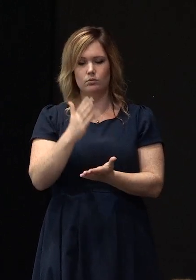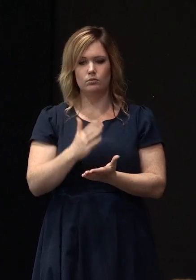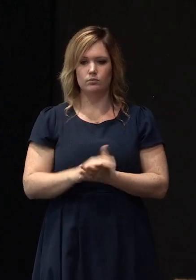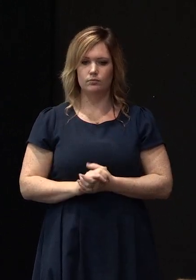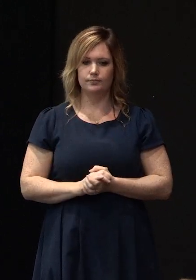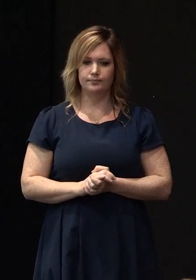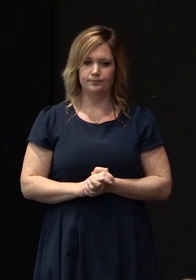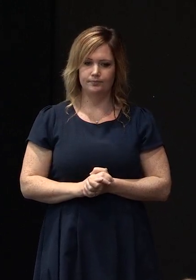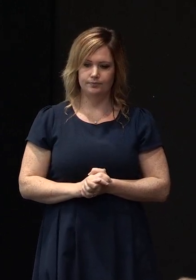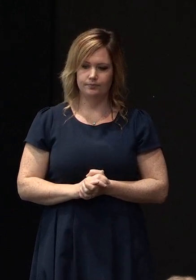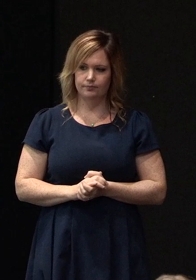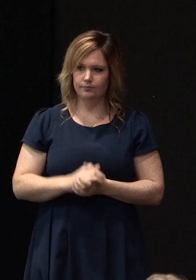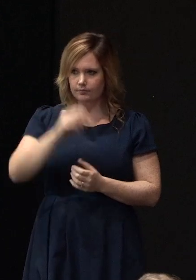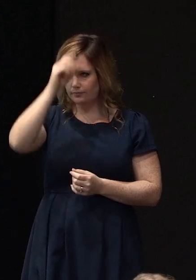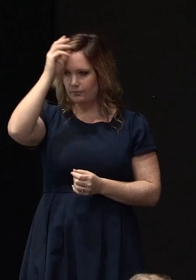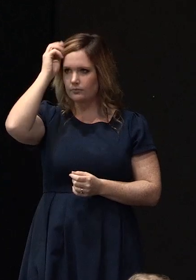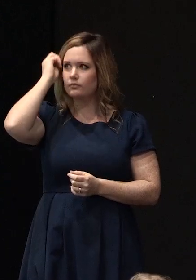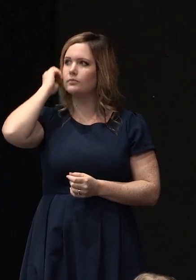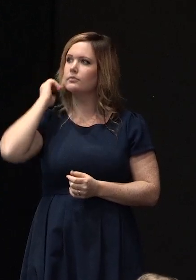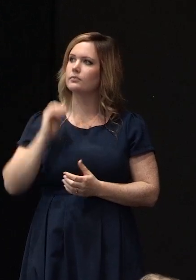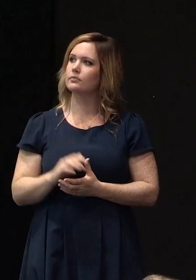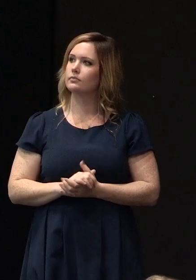because this city must be the most